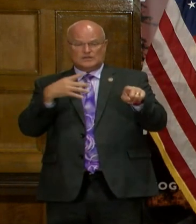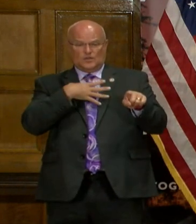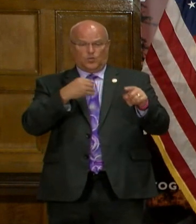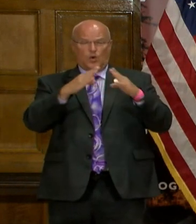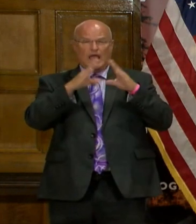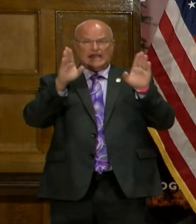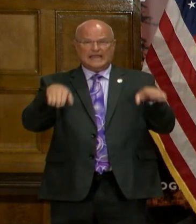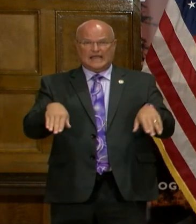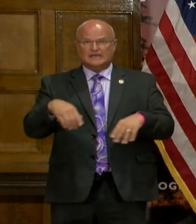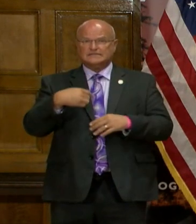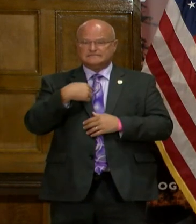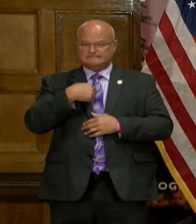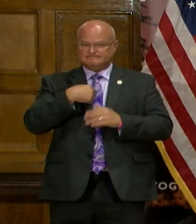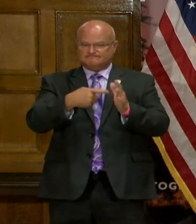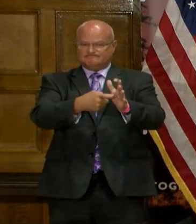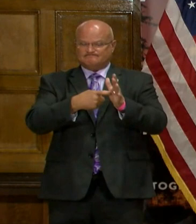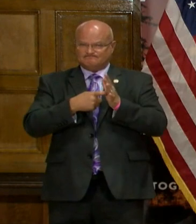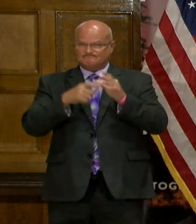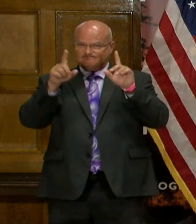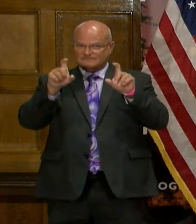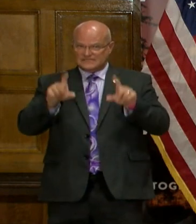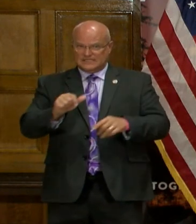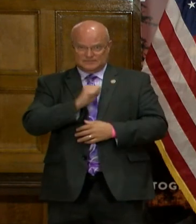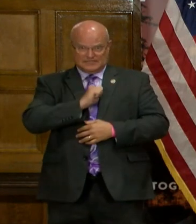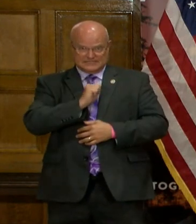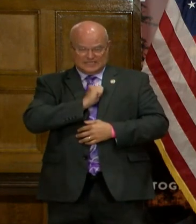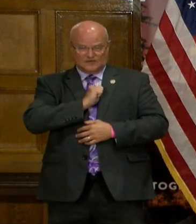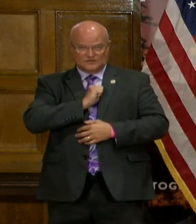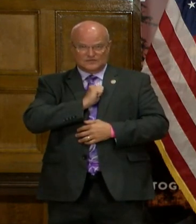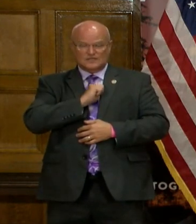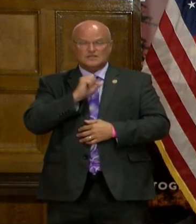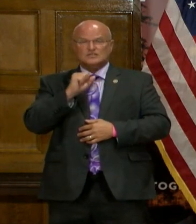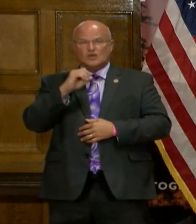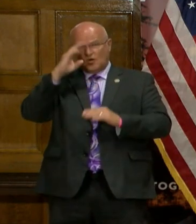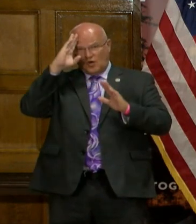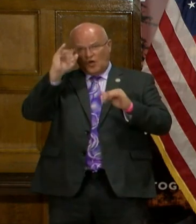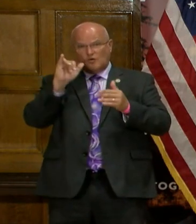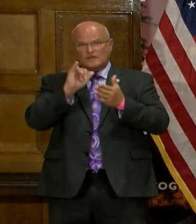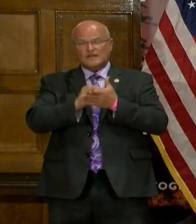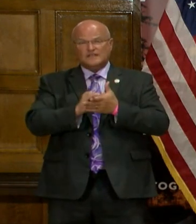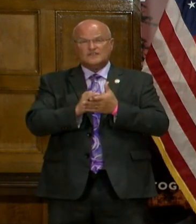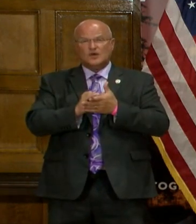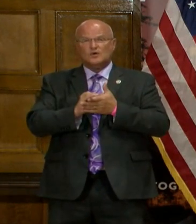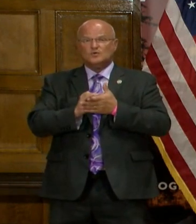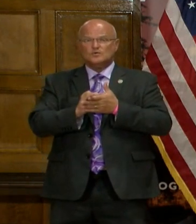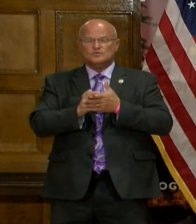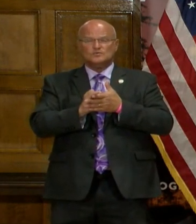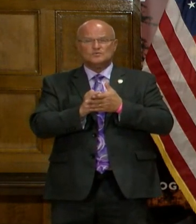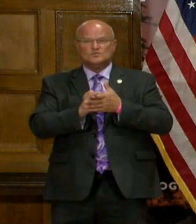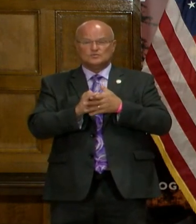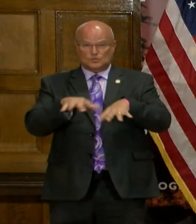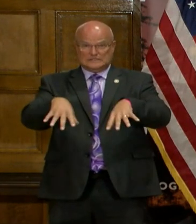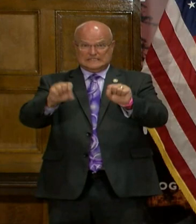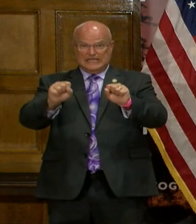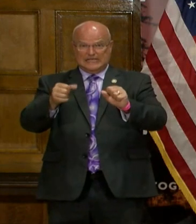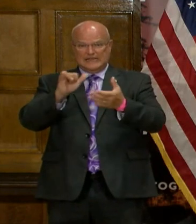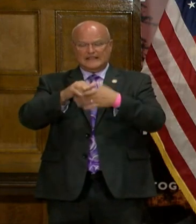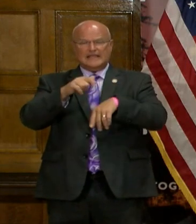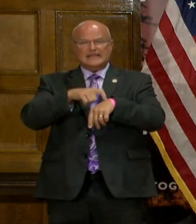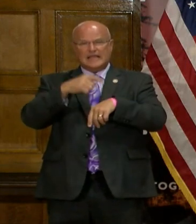House, I had to have a test done. And so hopefully those type of precautions were taken.